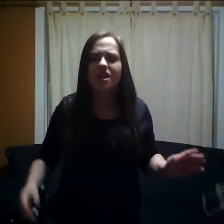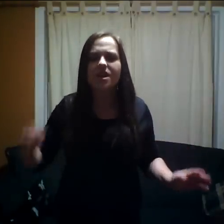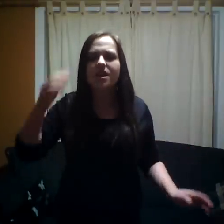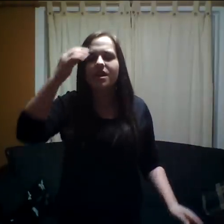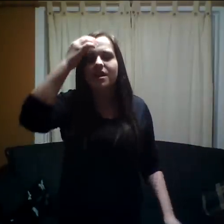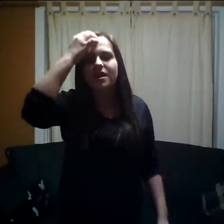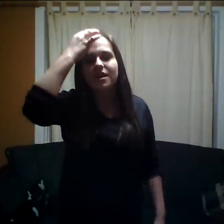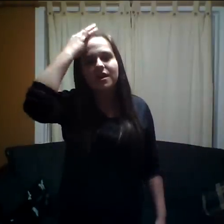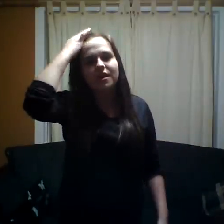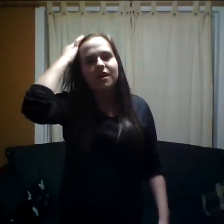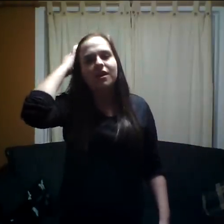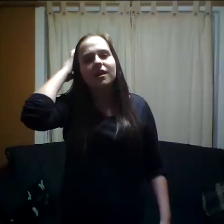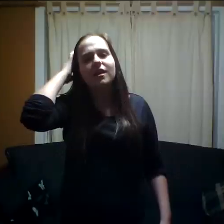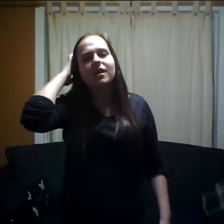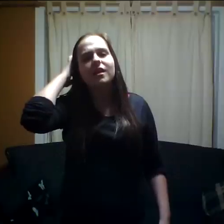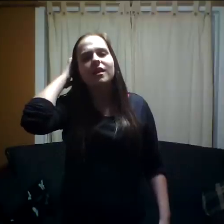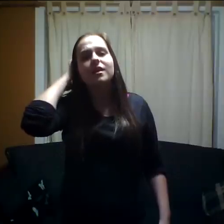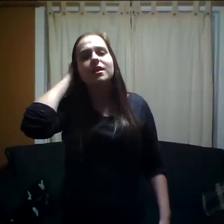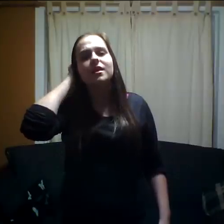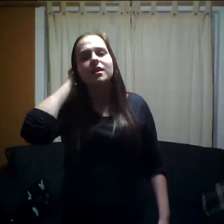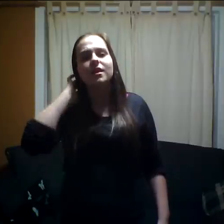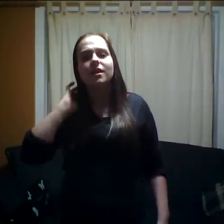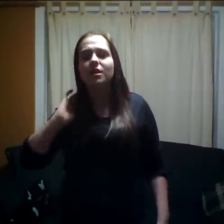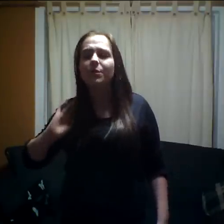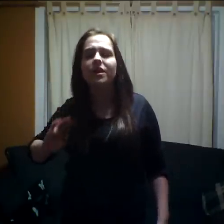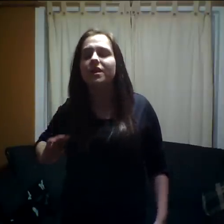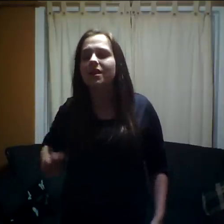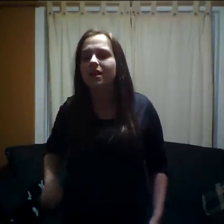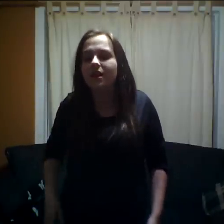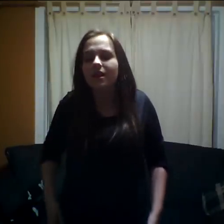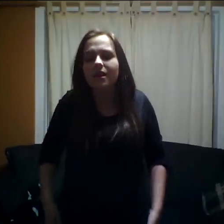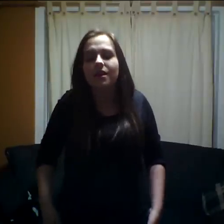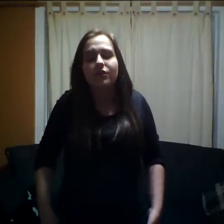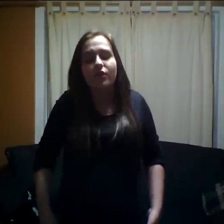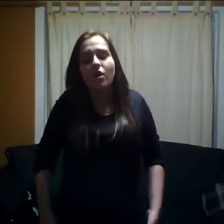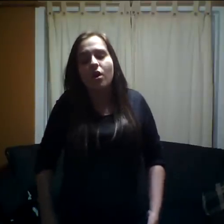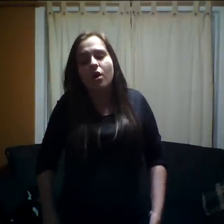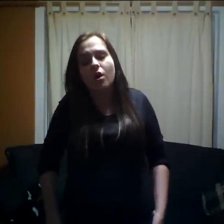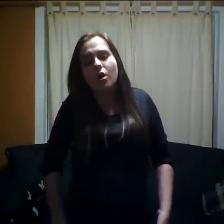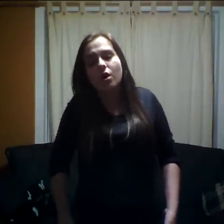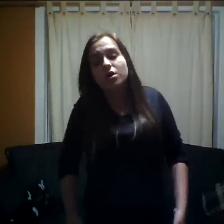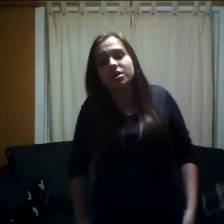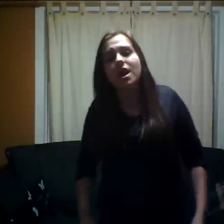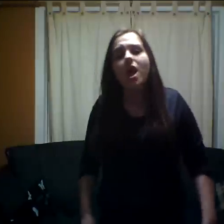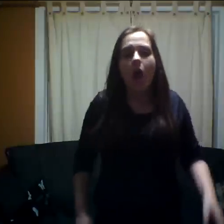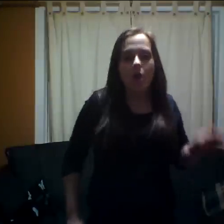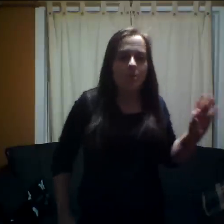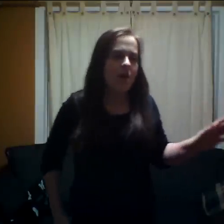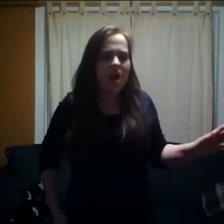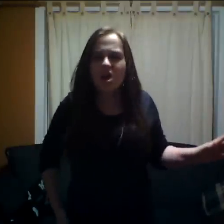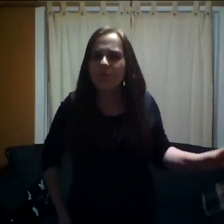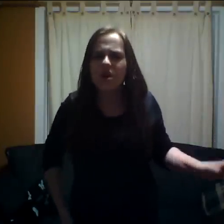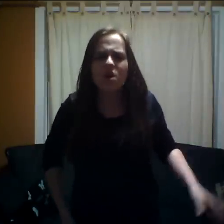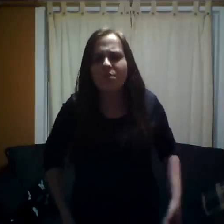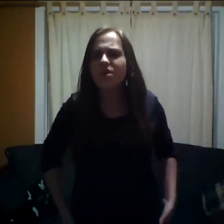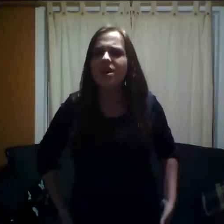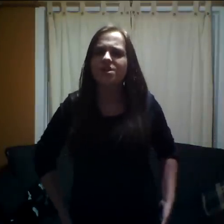before? And baby please